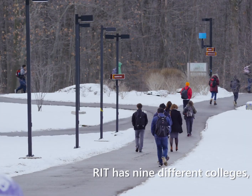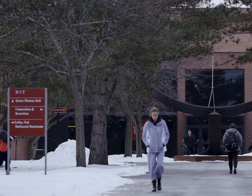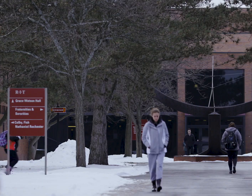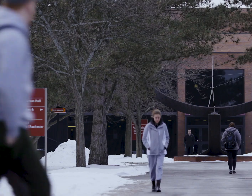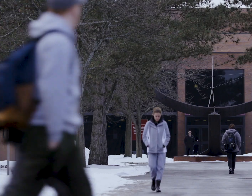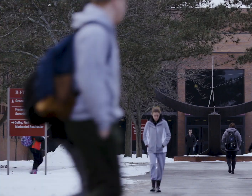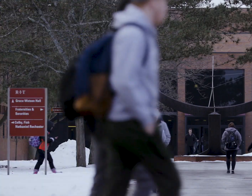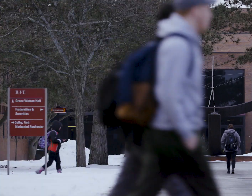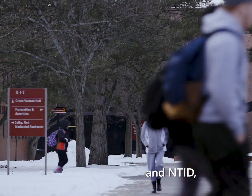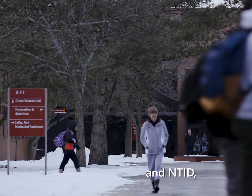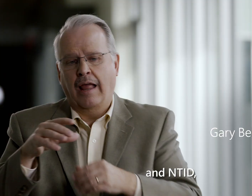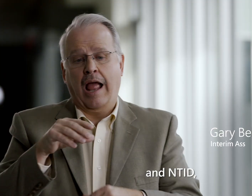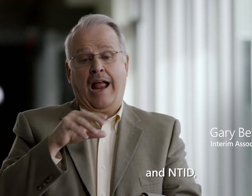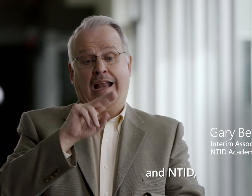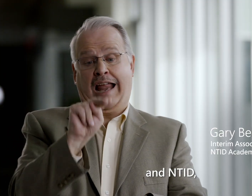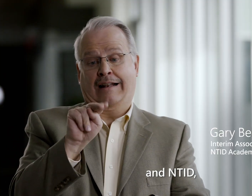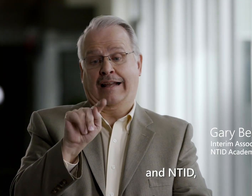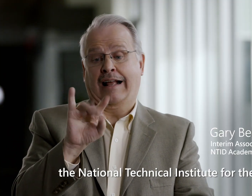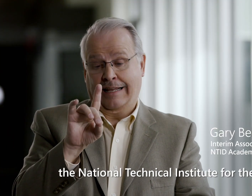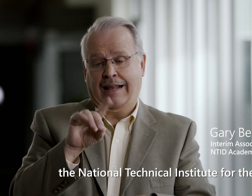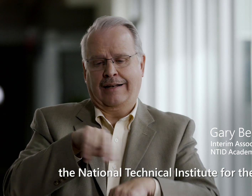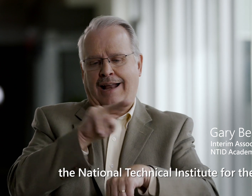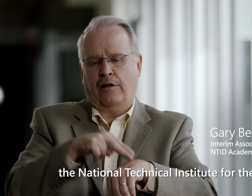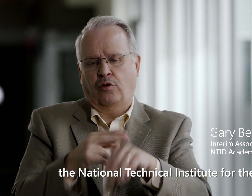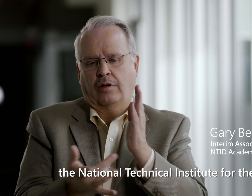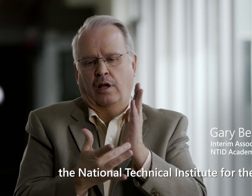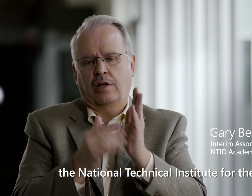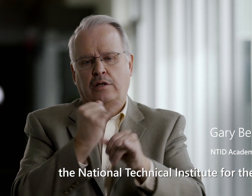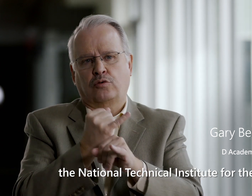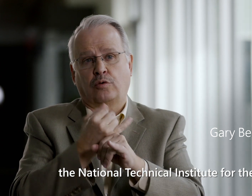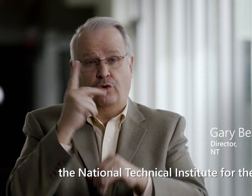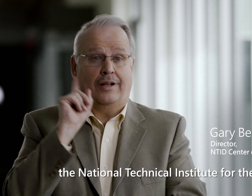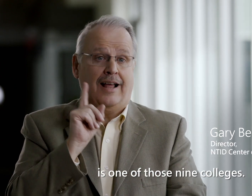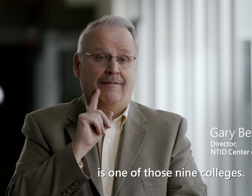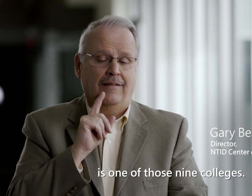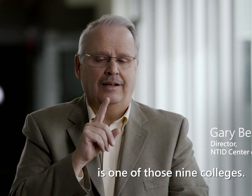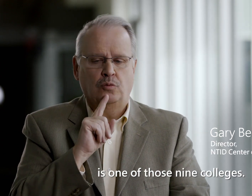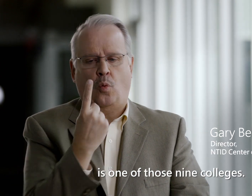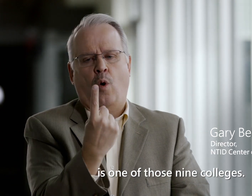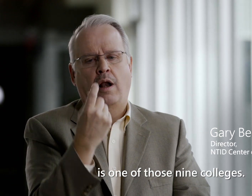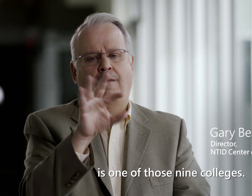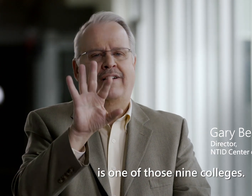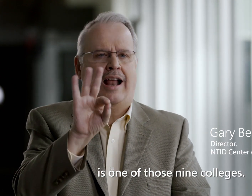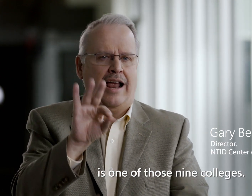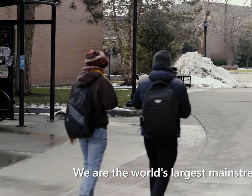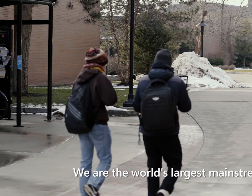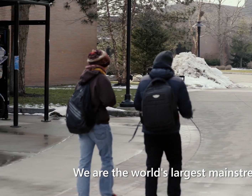and NTID, the National Technical Institute for the Deaf, is one of those nine colleges. We are the